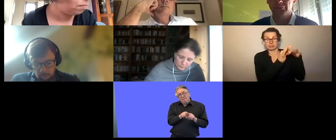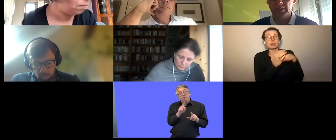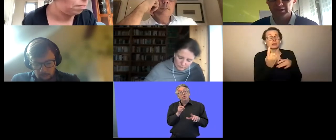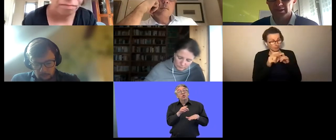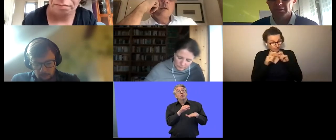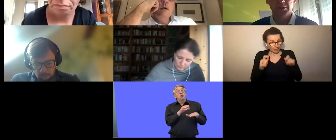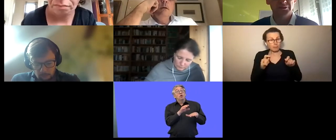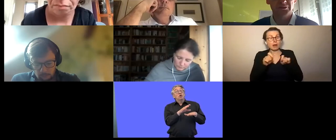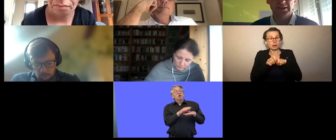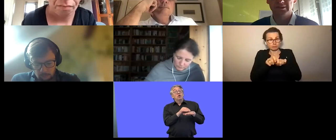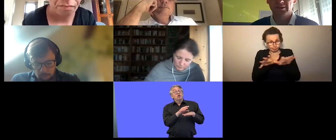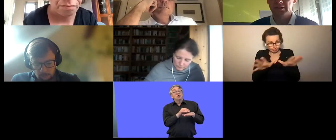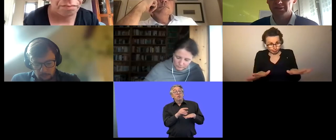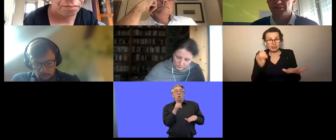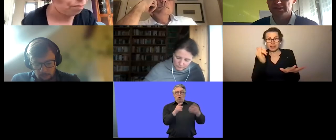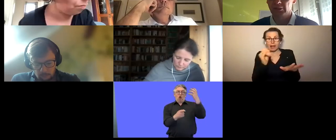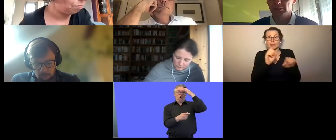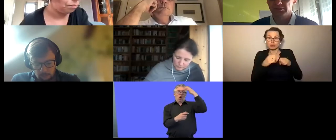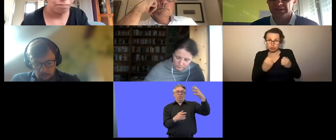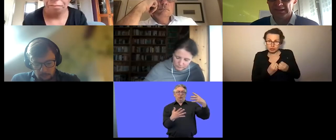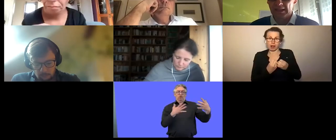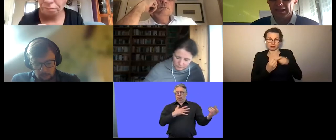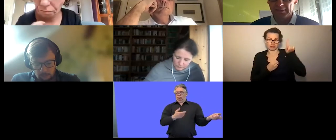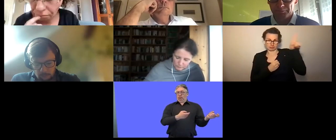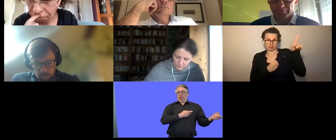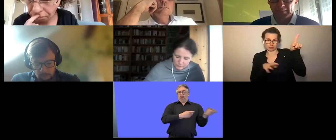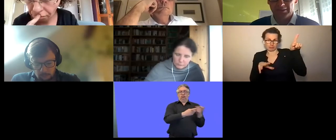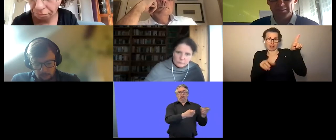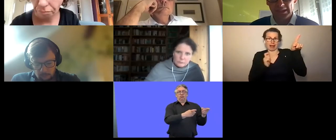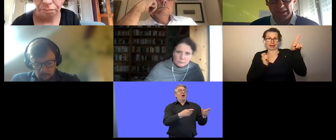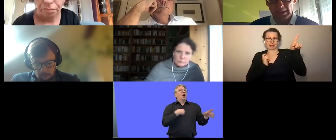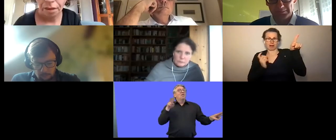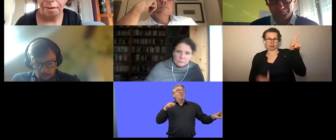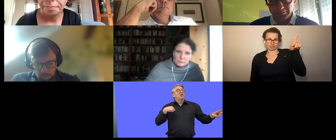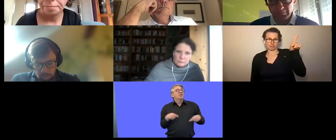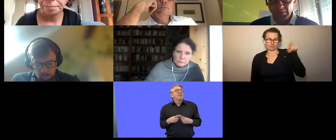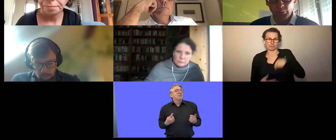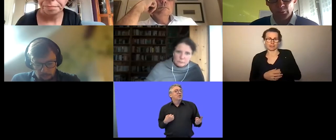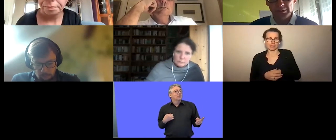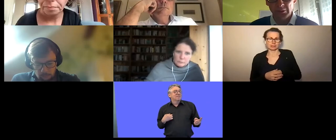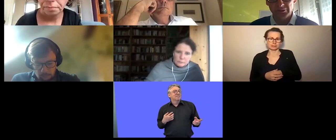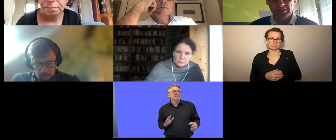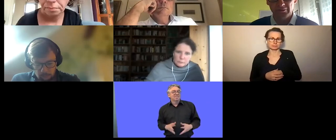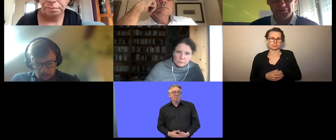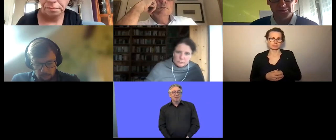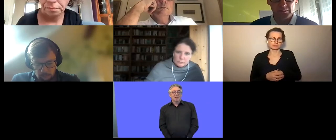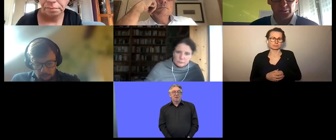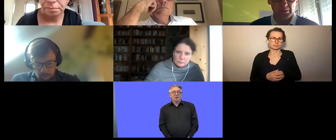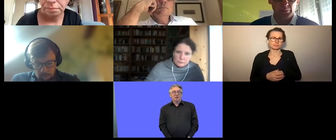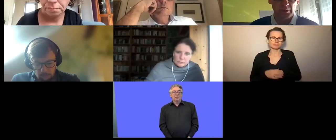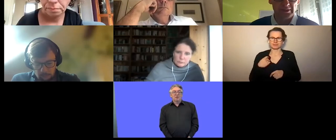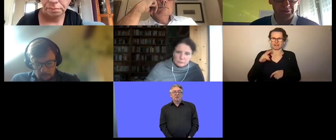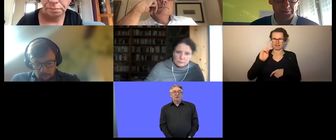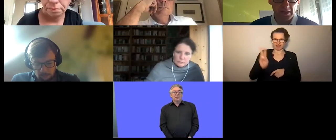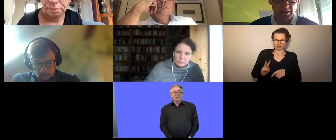over sweden but state uh um and then maybe um what we noticed in flanders and